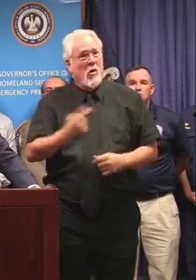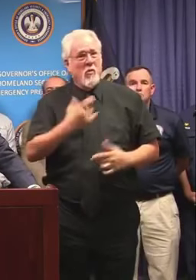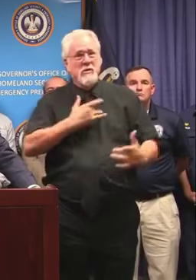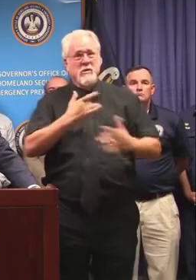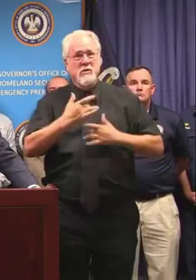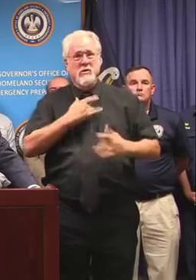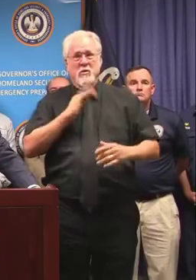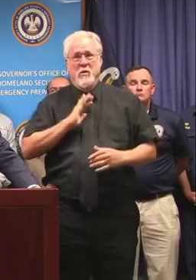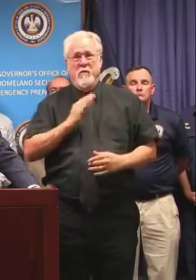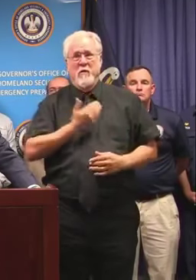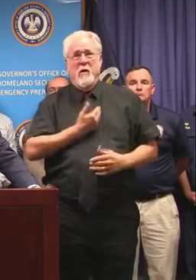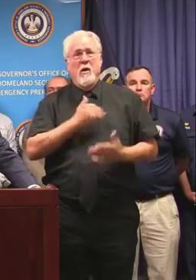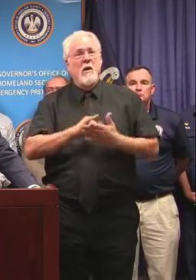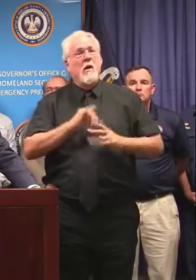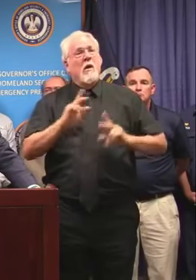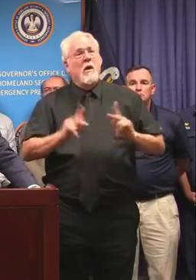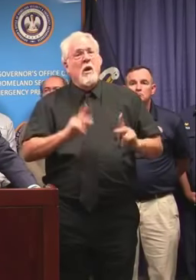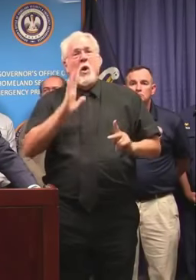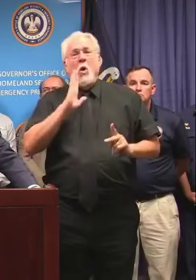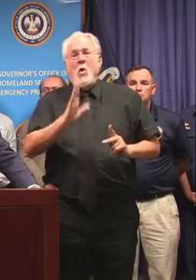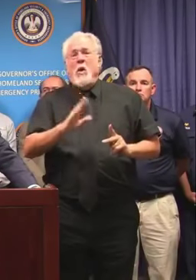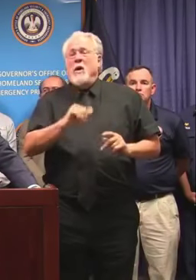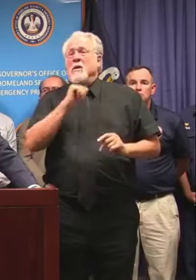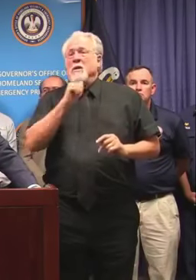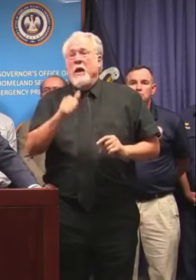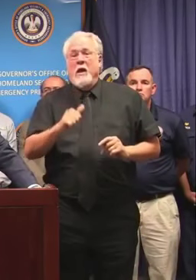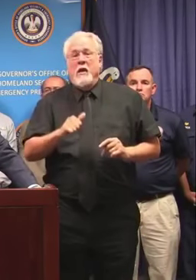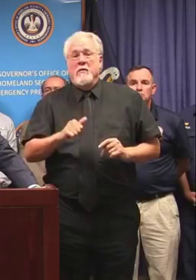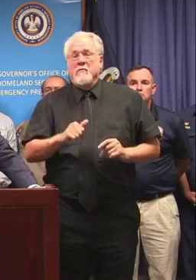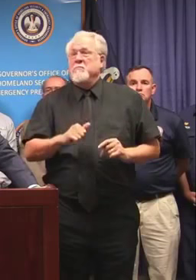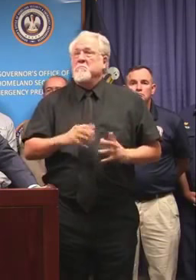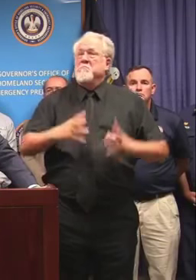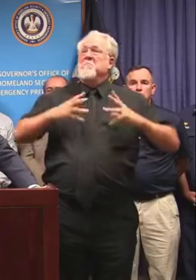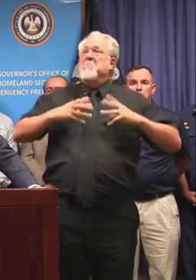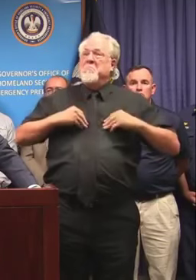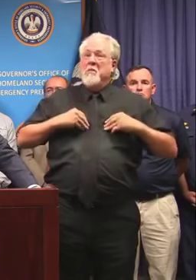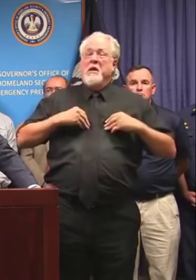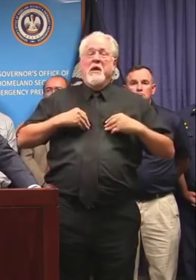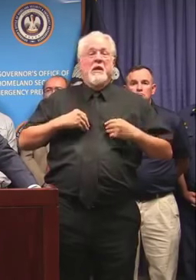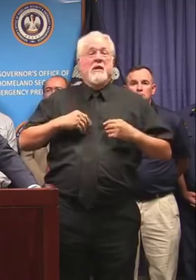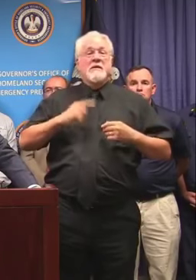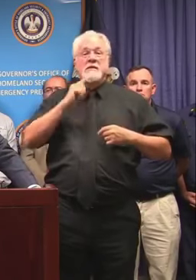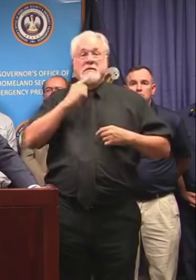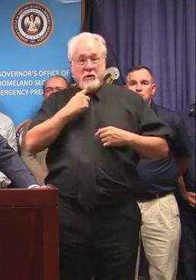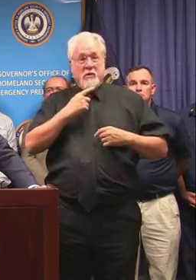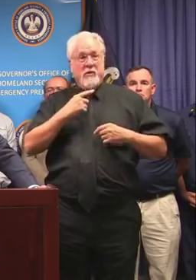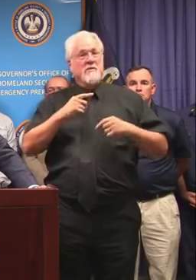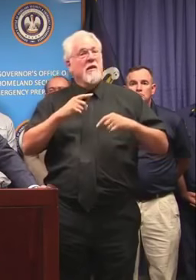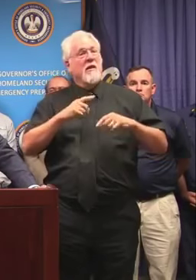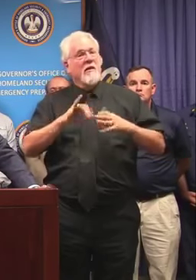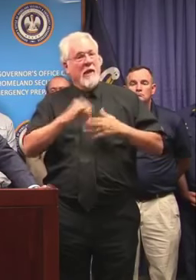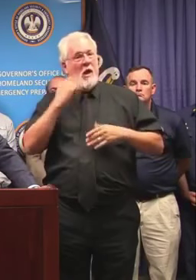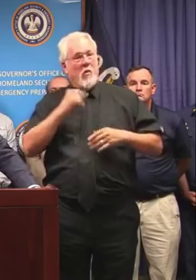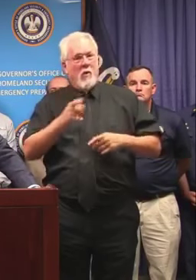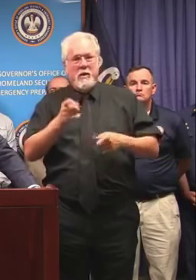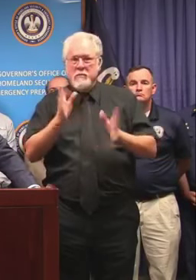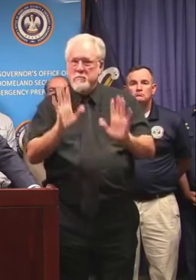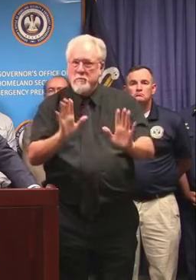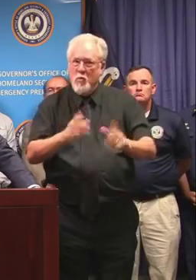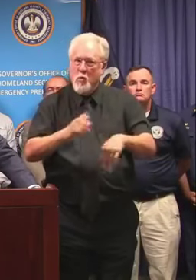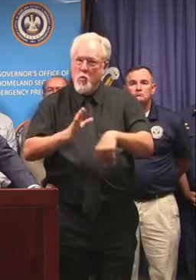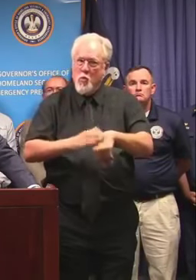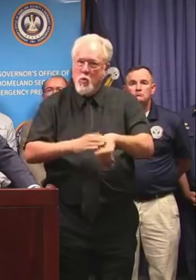concern of ours that people will not take the storm as seriously as they should. But that's why we're giving the sternest possible